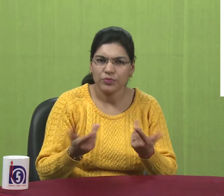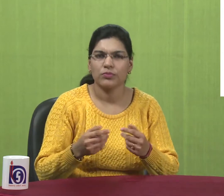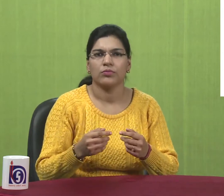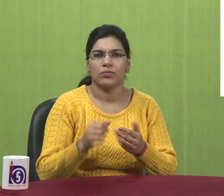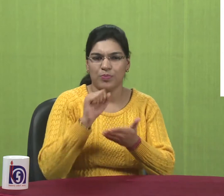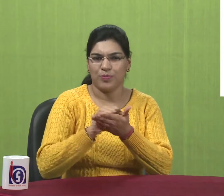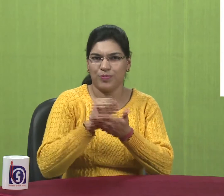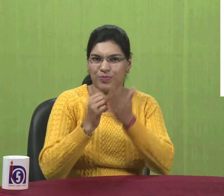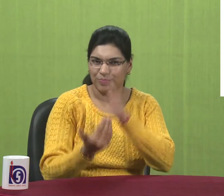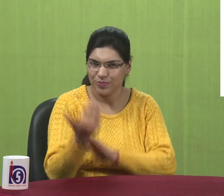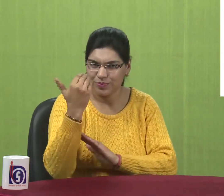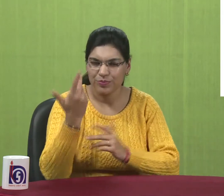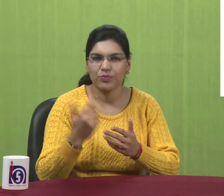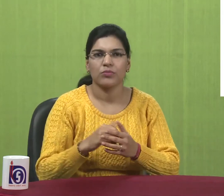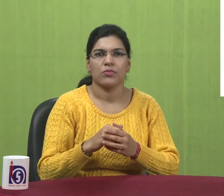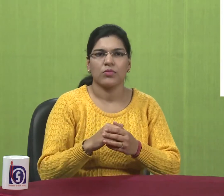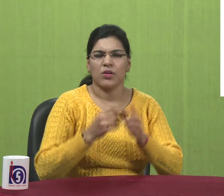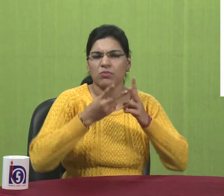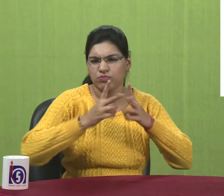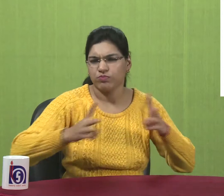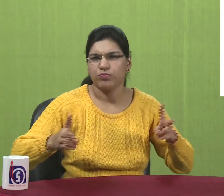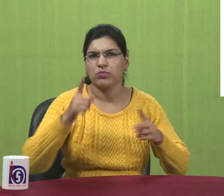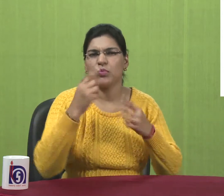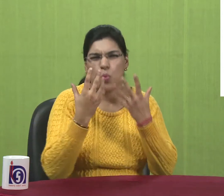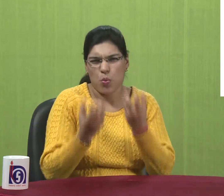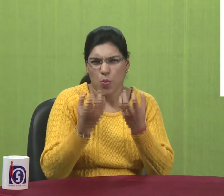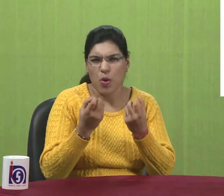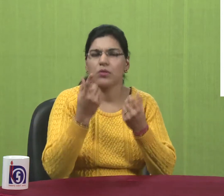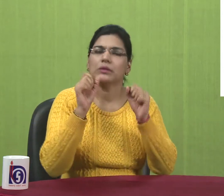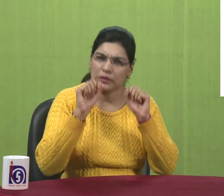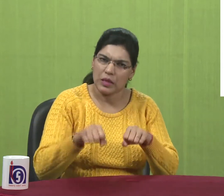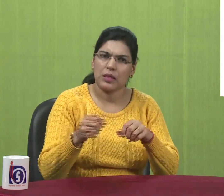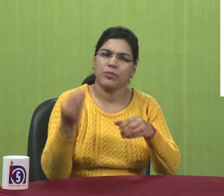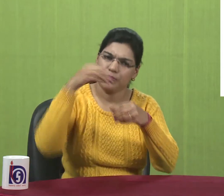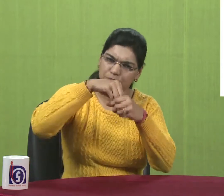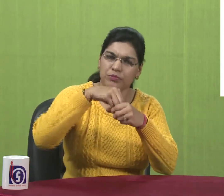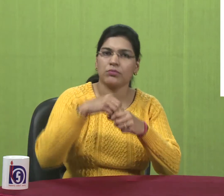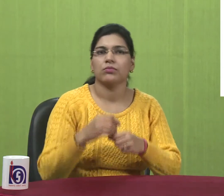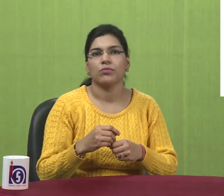changing the system setting. By using control panel tools you can customize the way.